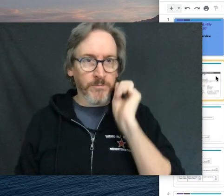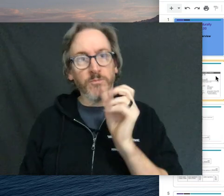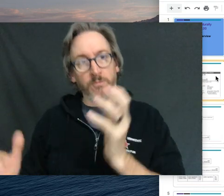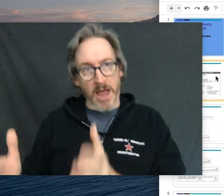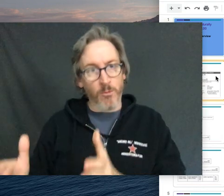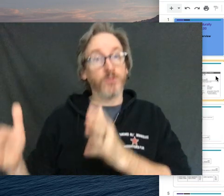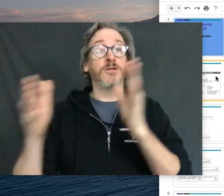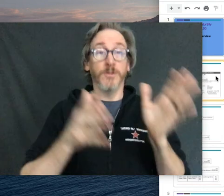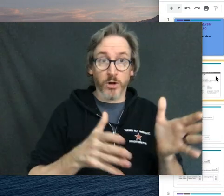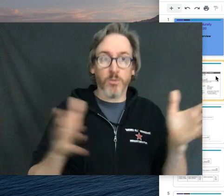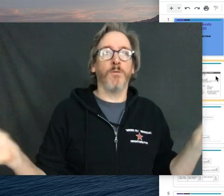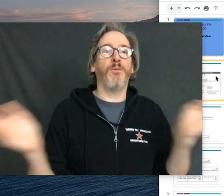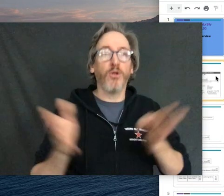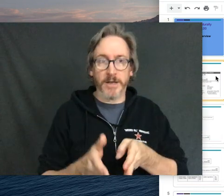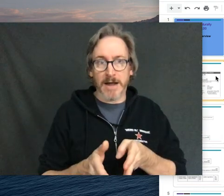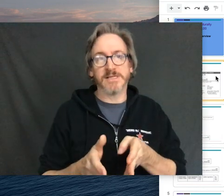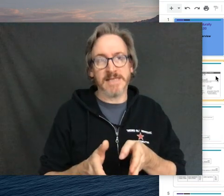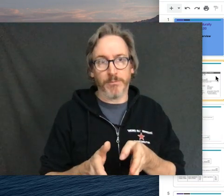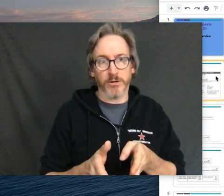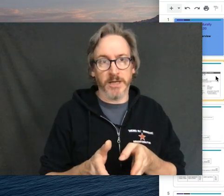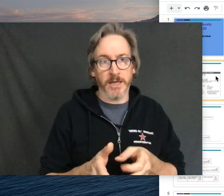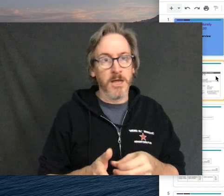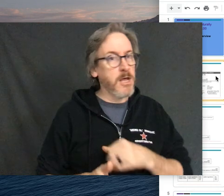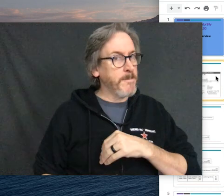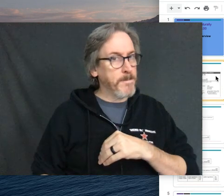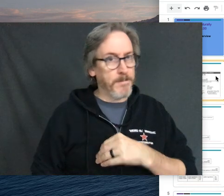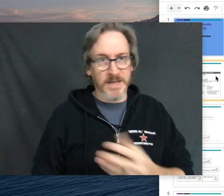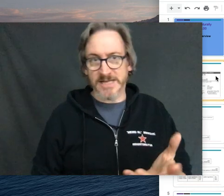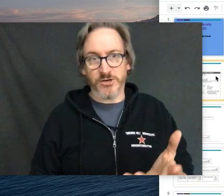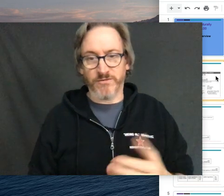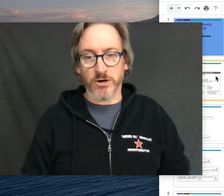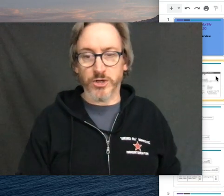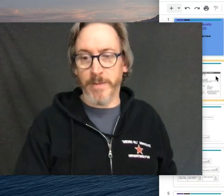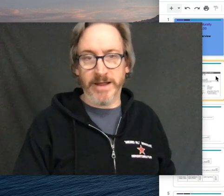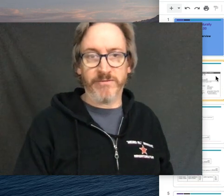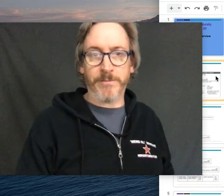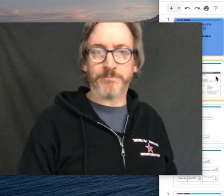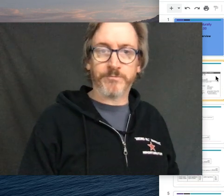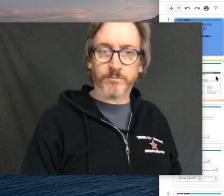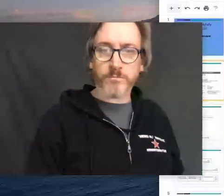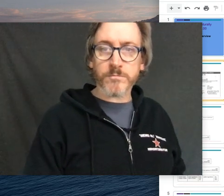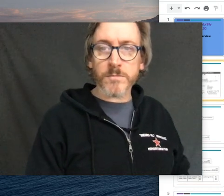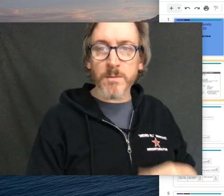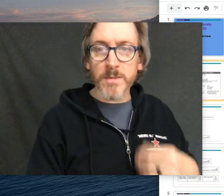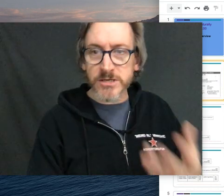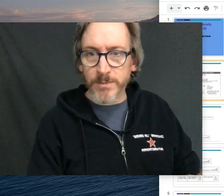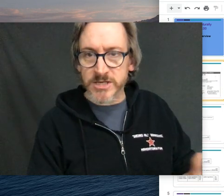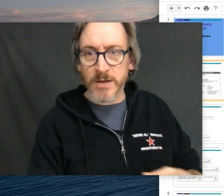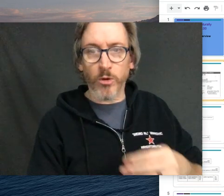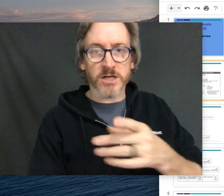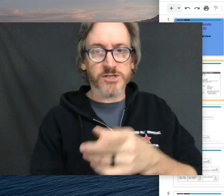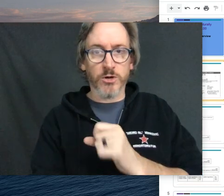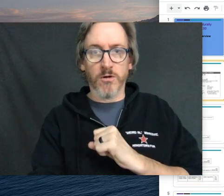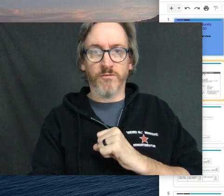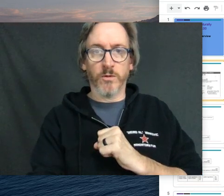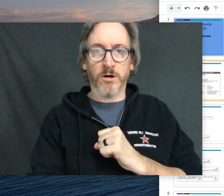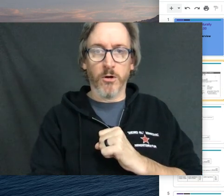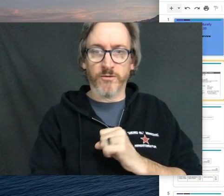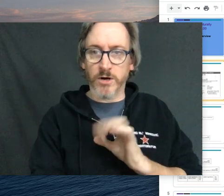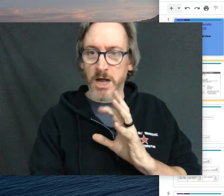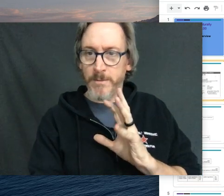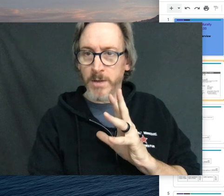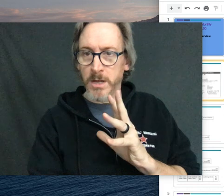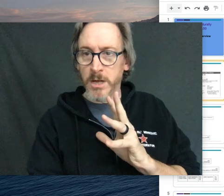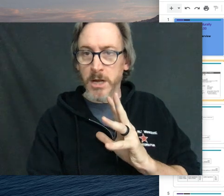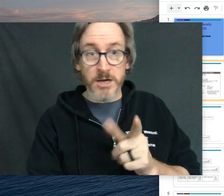I won't, the book won't pull it out separately because there are far too many of them. But here's a bunch of them. We'll also go over